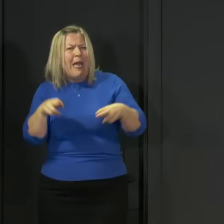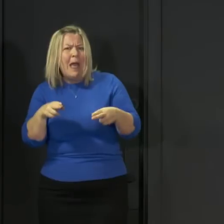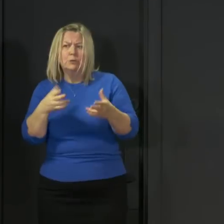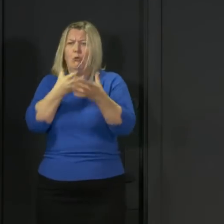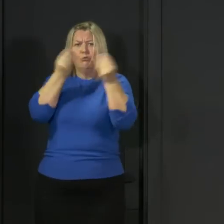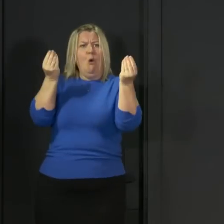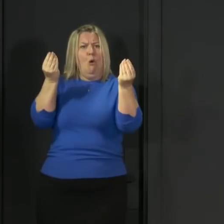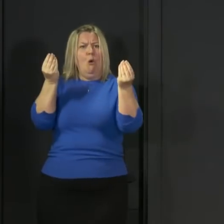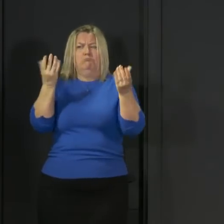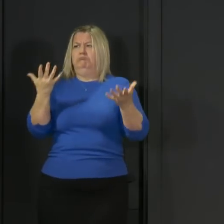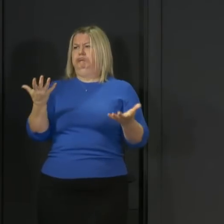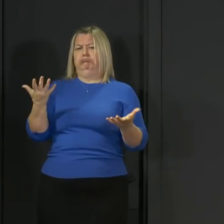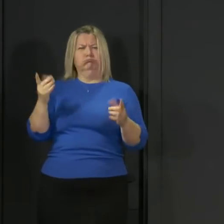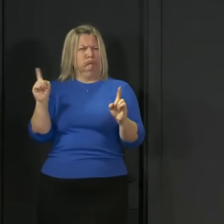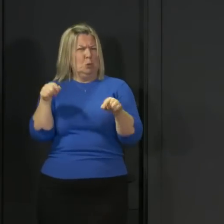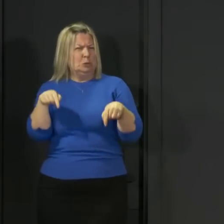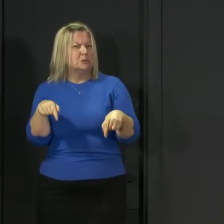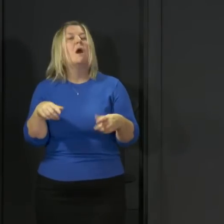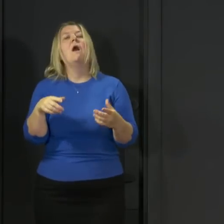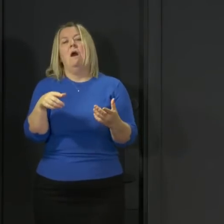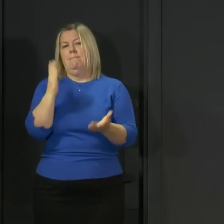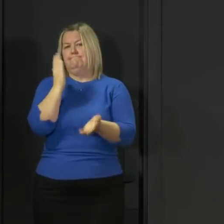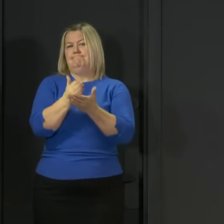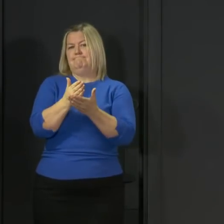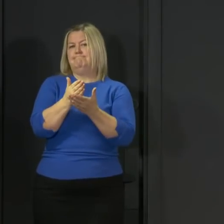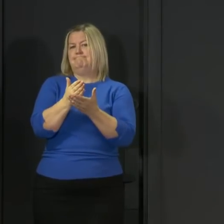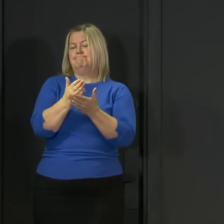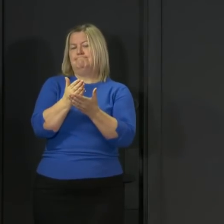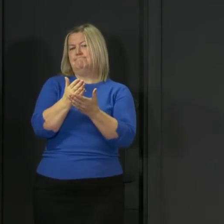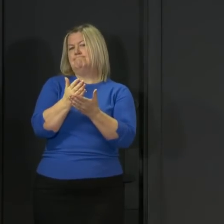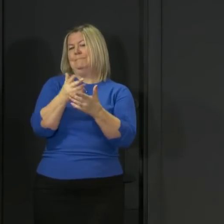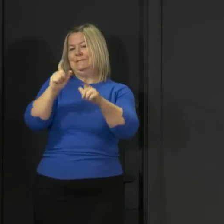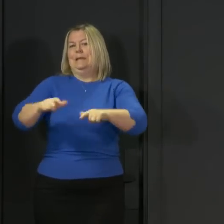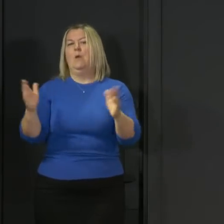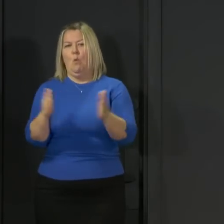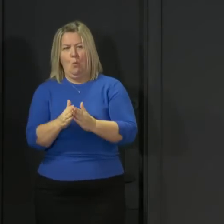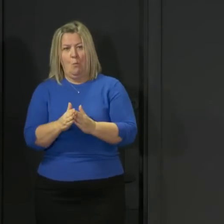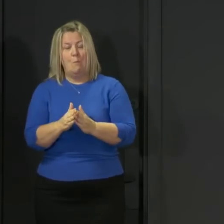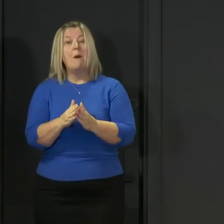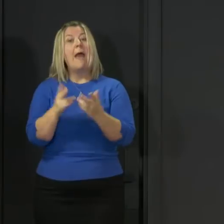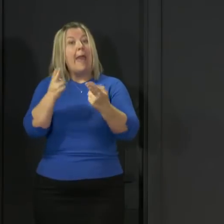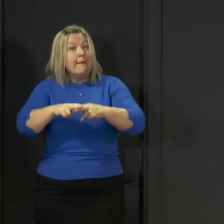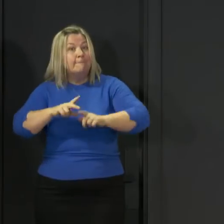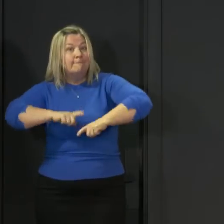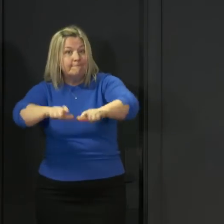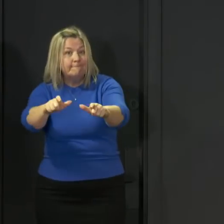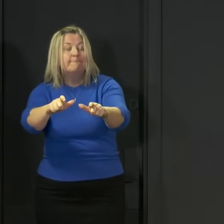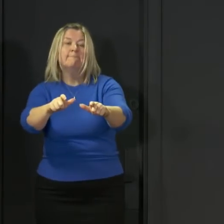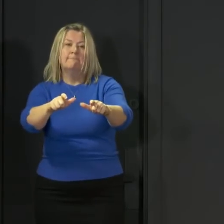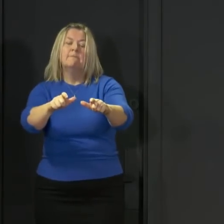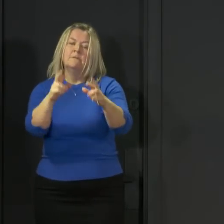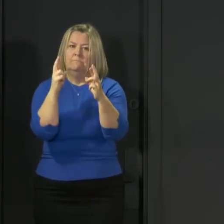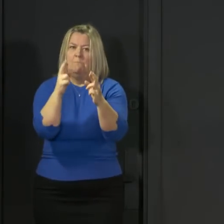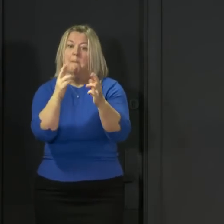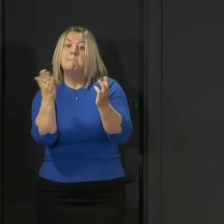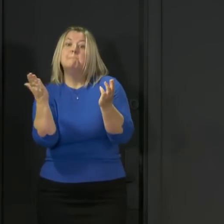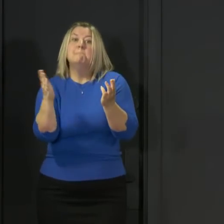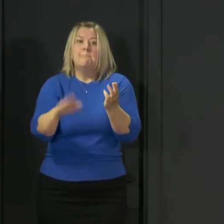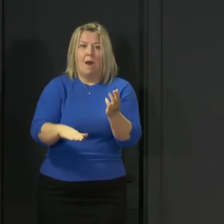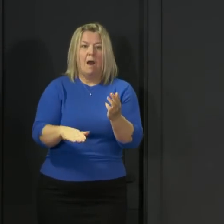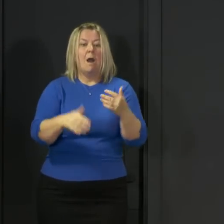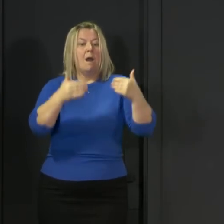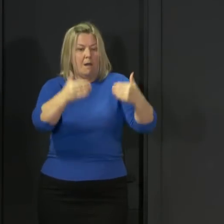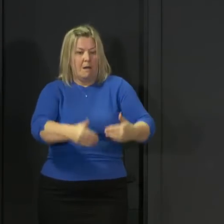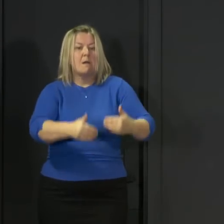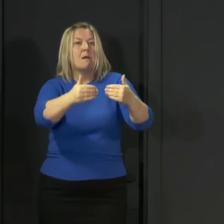these restrictions now, we make it all the more likely that we can start that journey back to normality within the timescale that I talked about